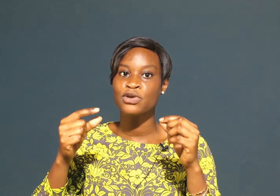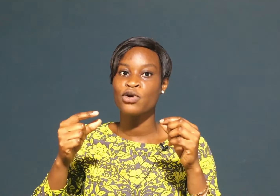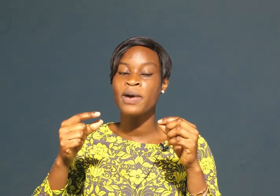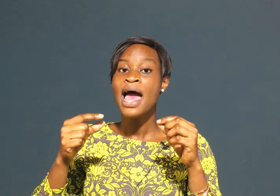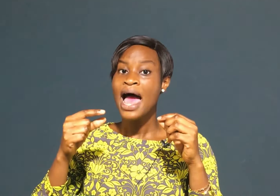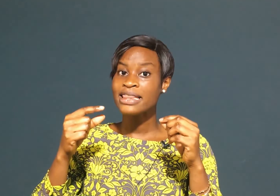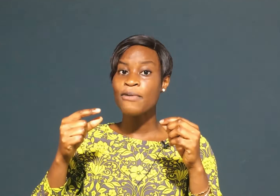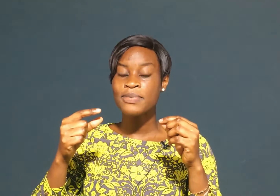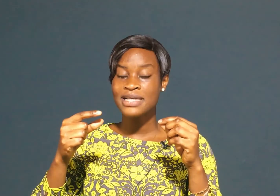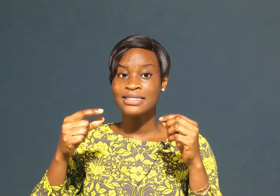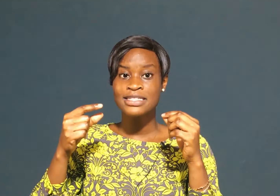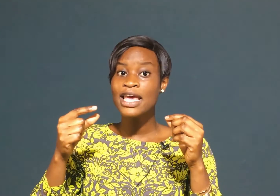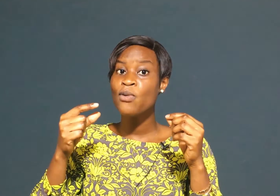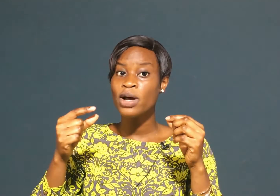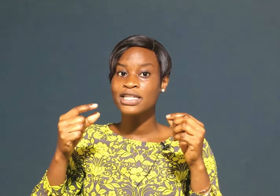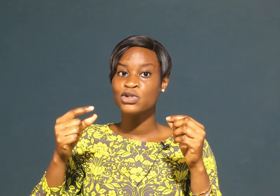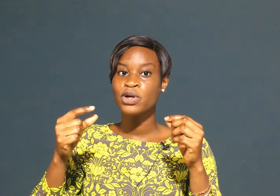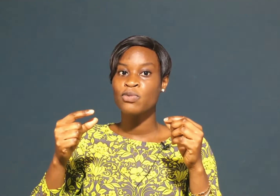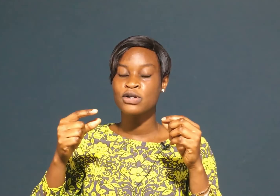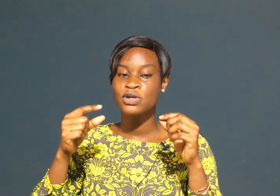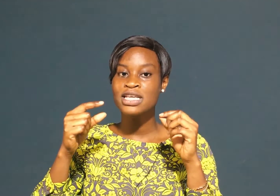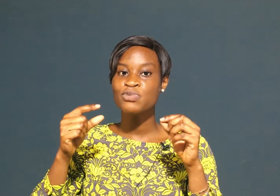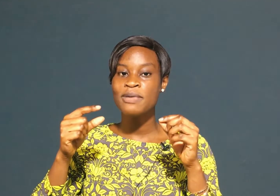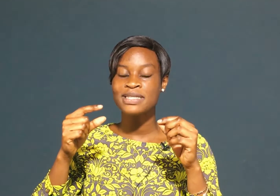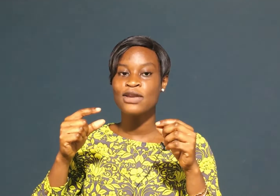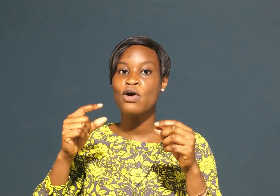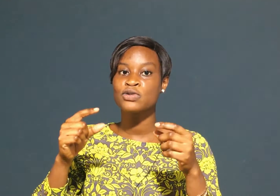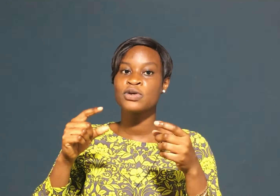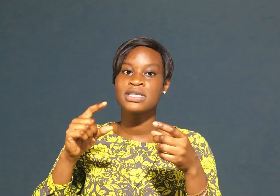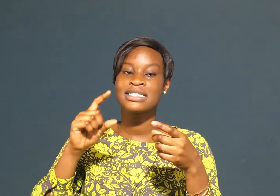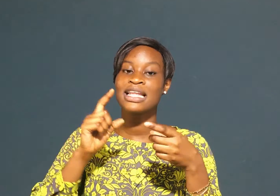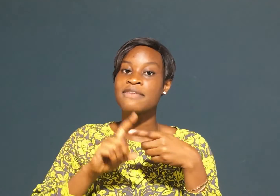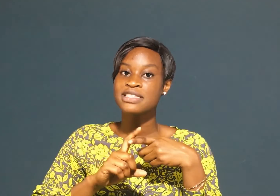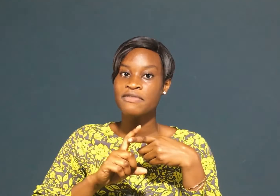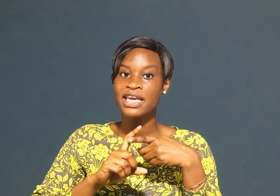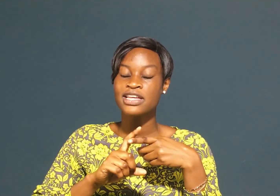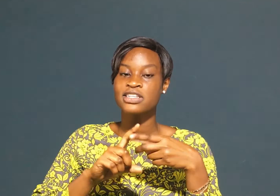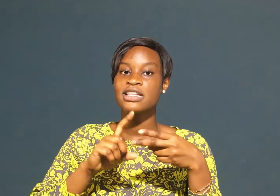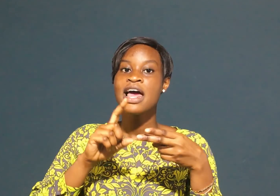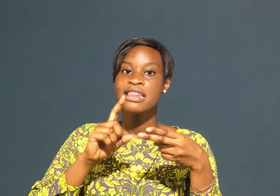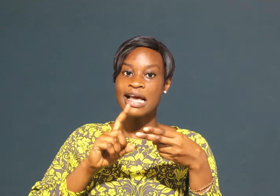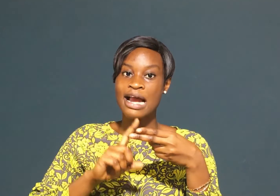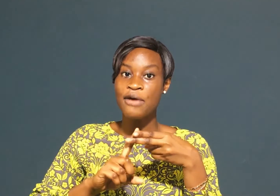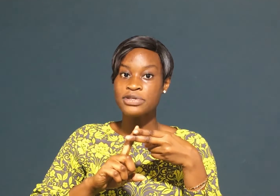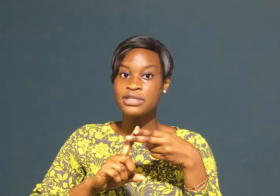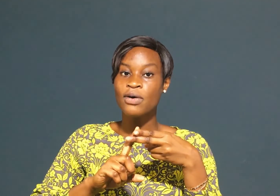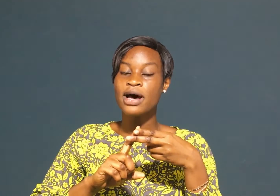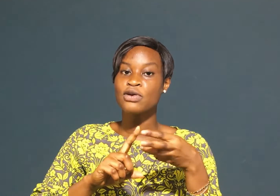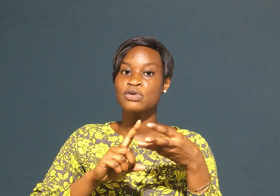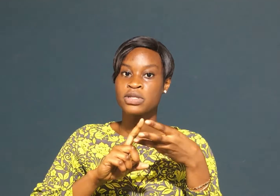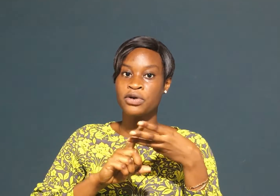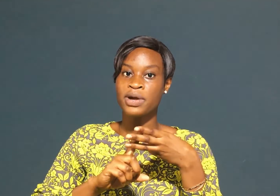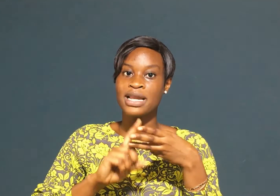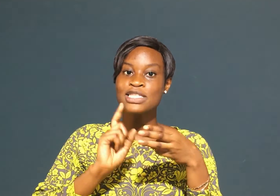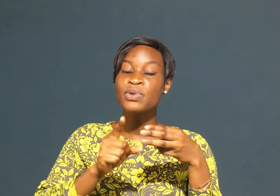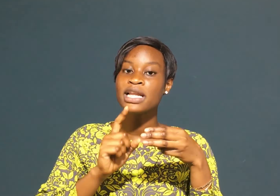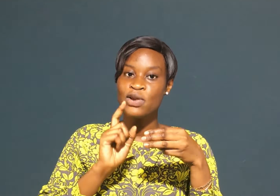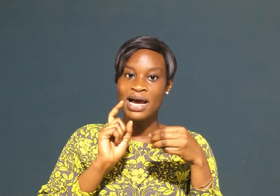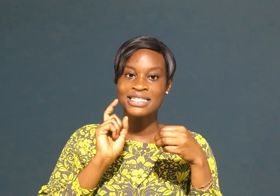globe and that website is equally doing well so this website also uses left navigation the carousel and also the grid let's quickly look at